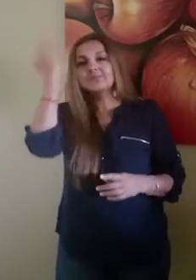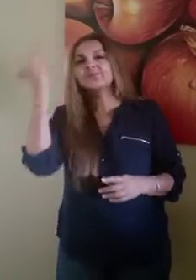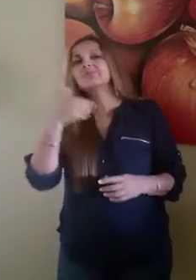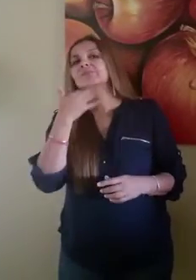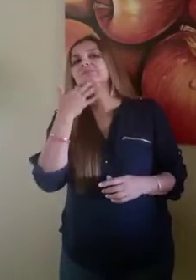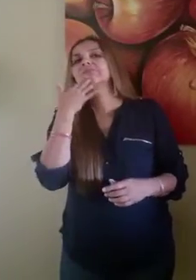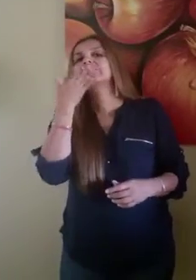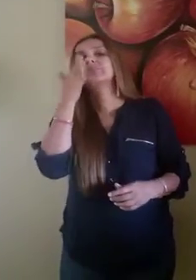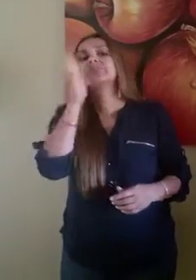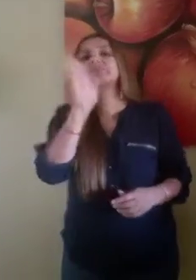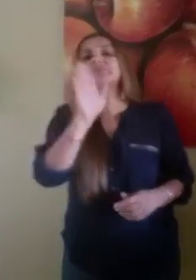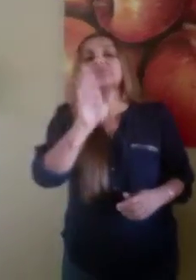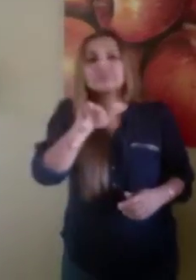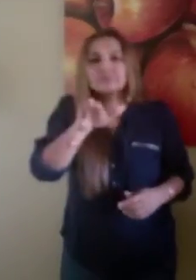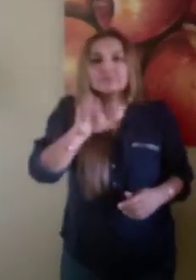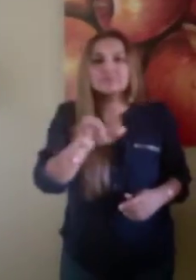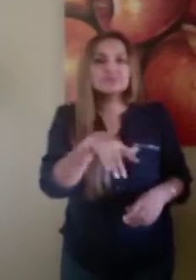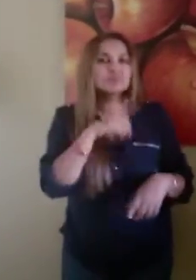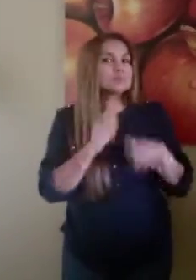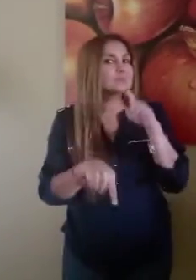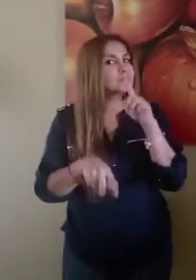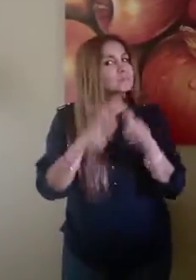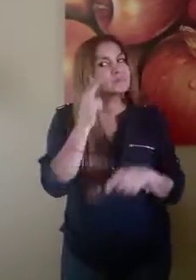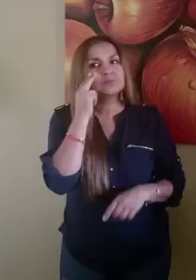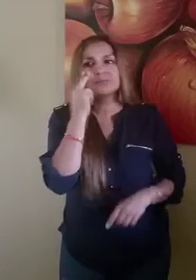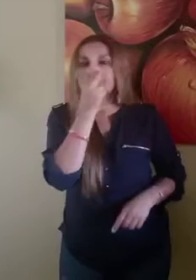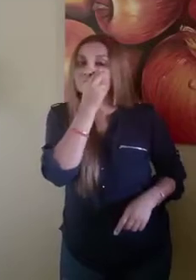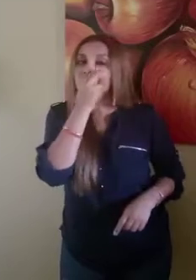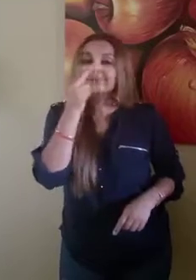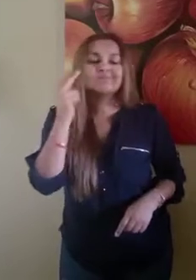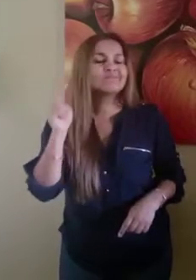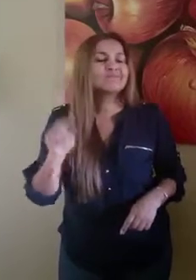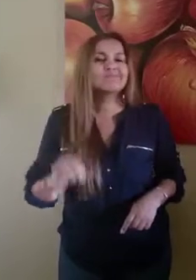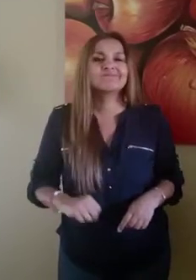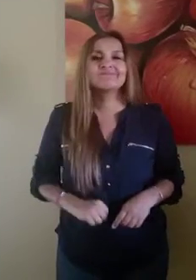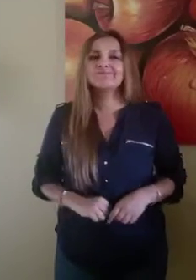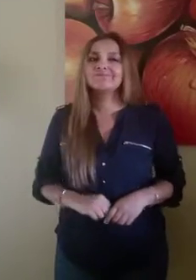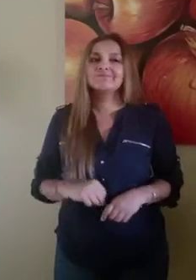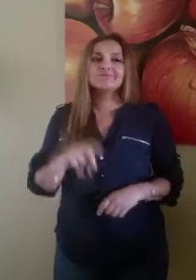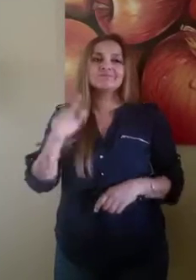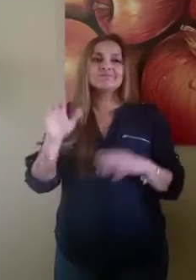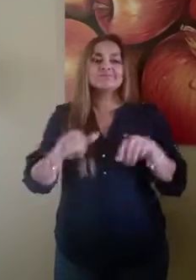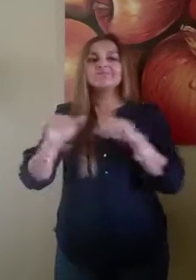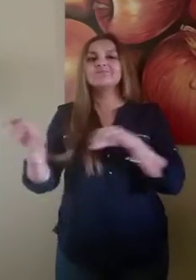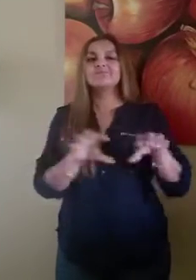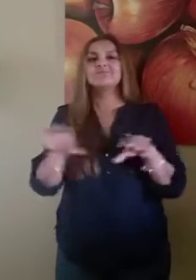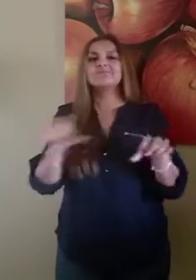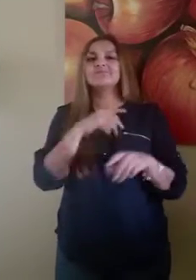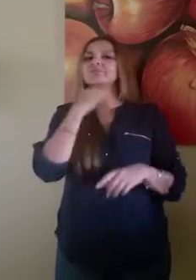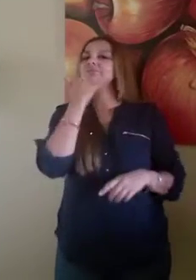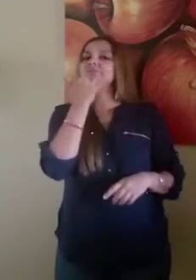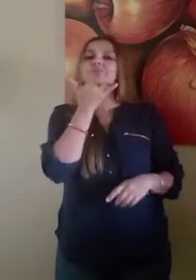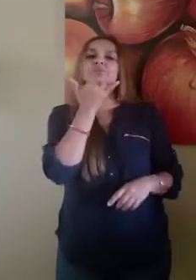she's mad, he can't see it, she can do no wrong,